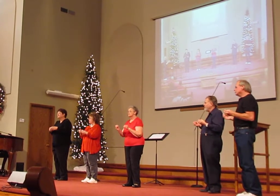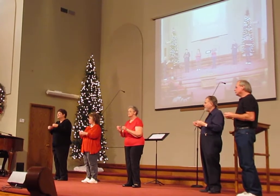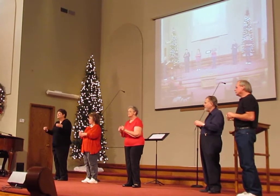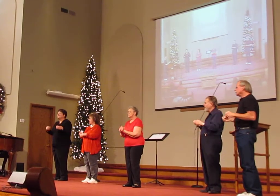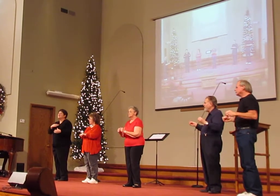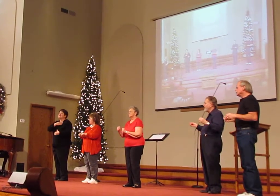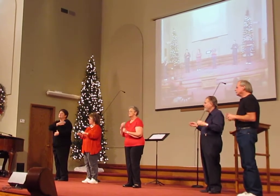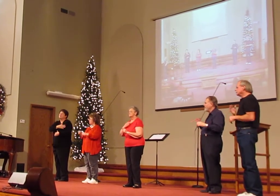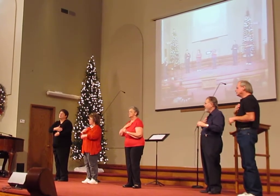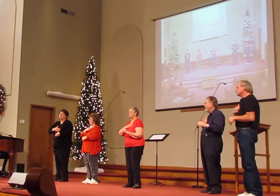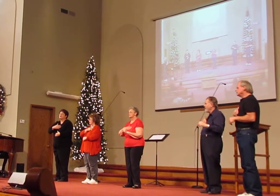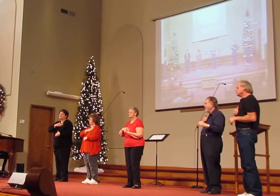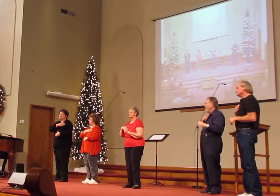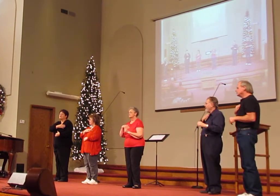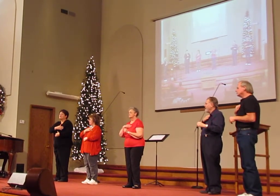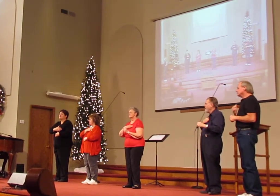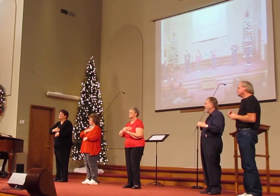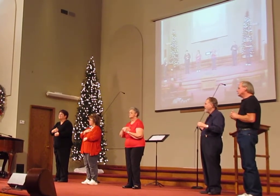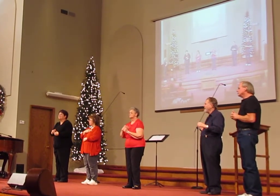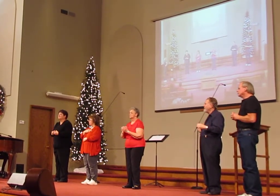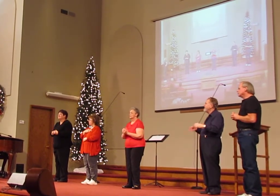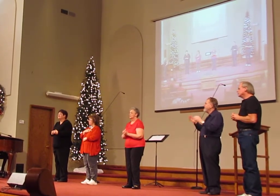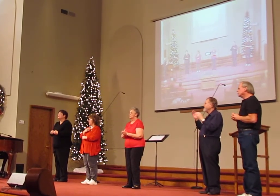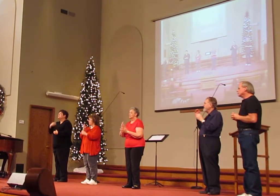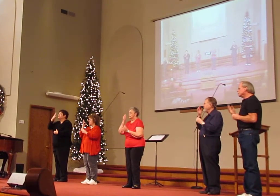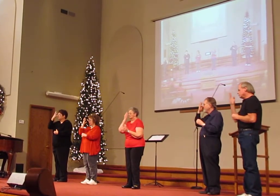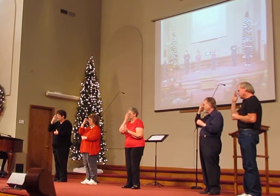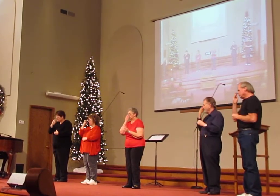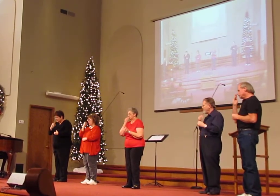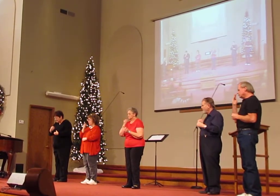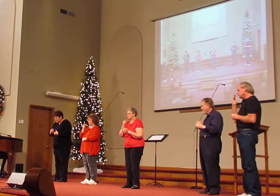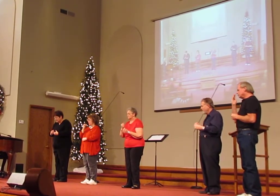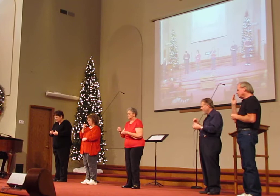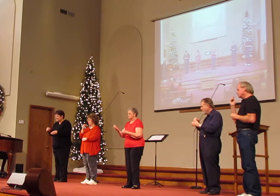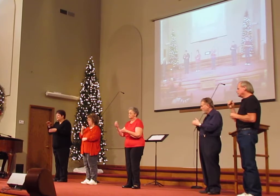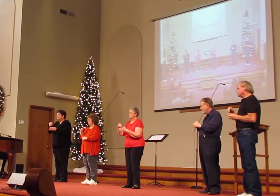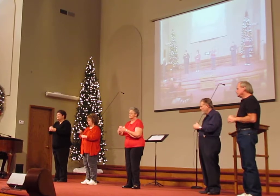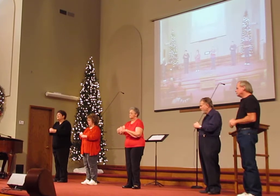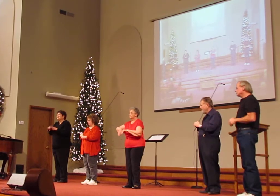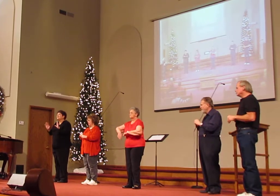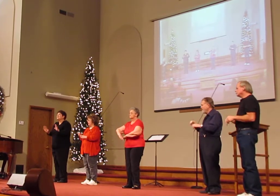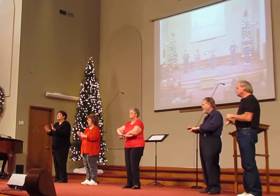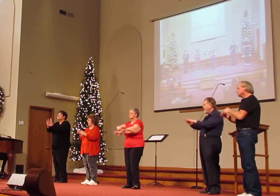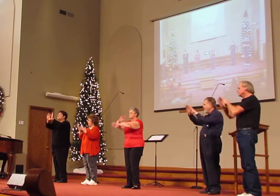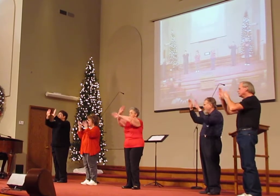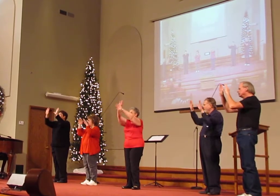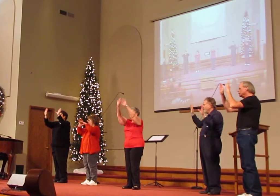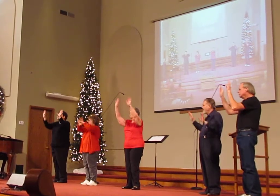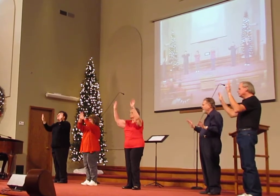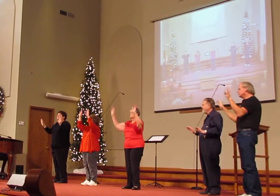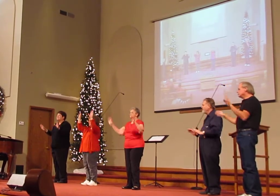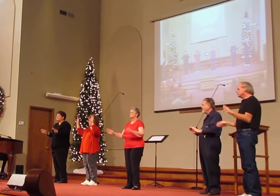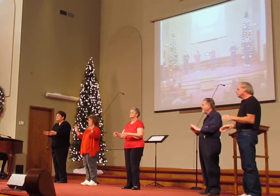and high. Sleep in heavenly